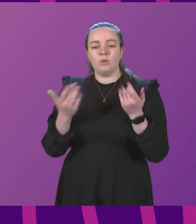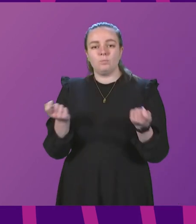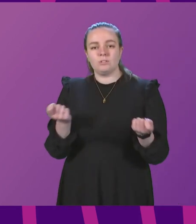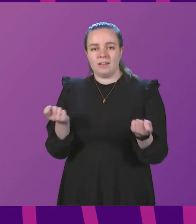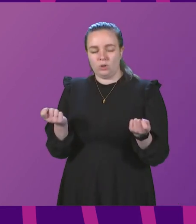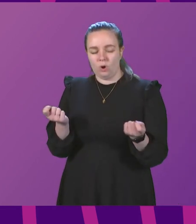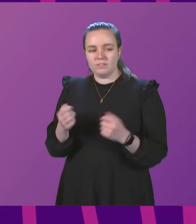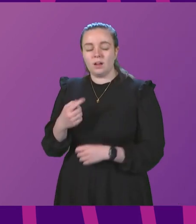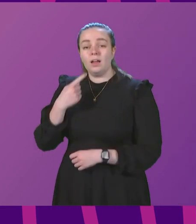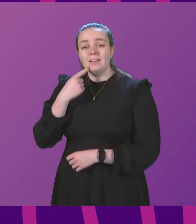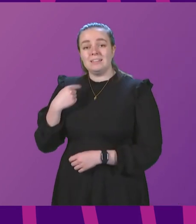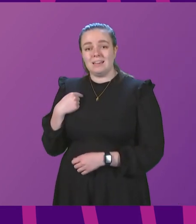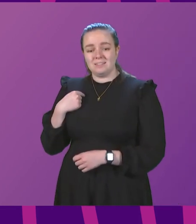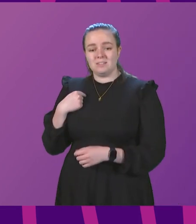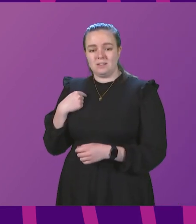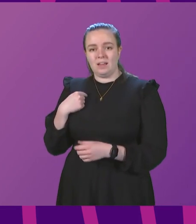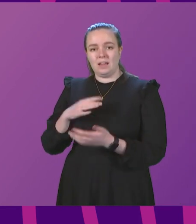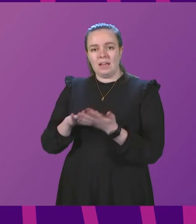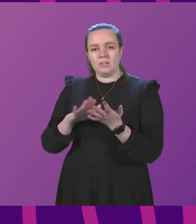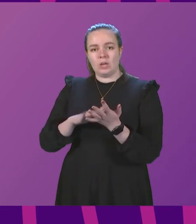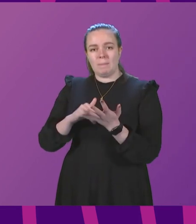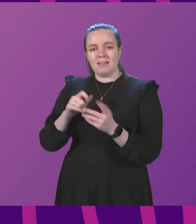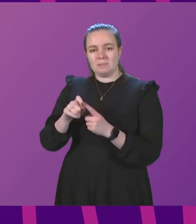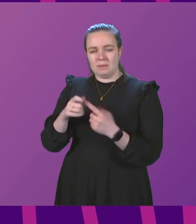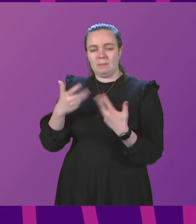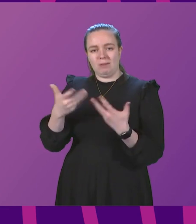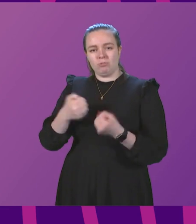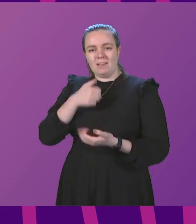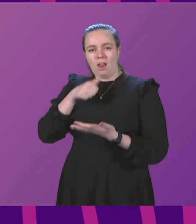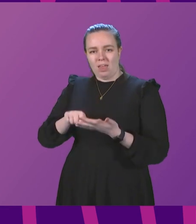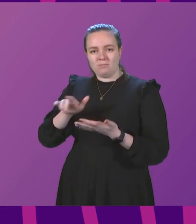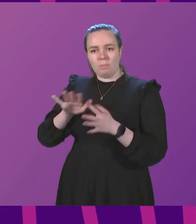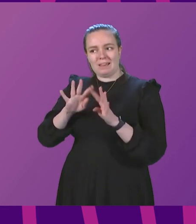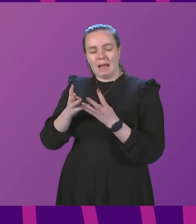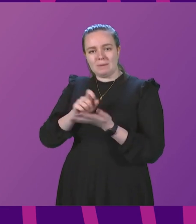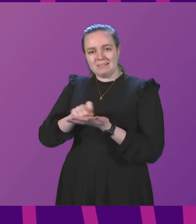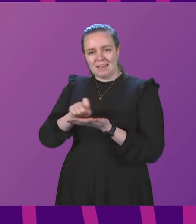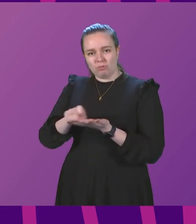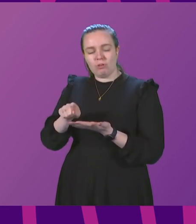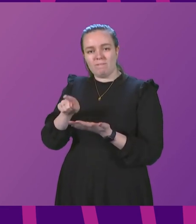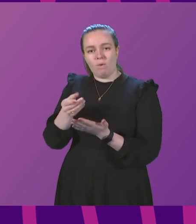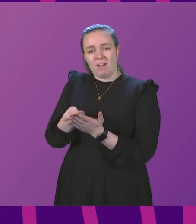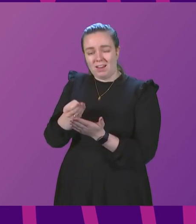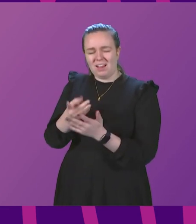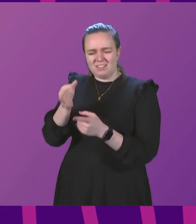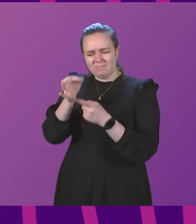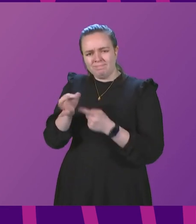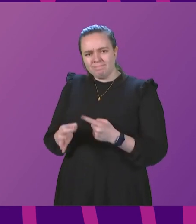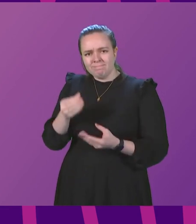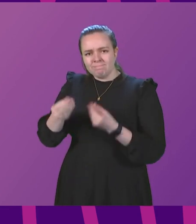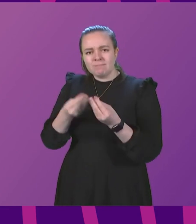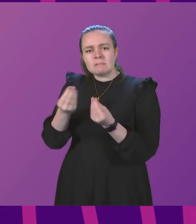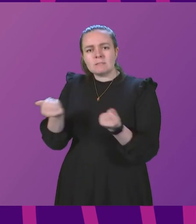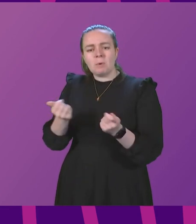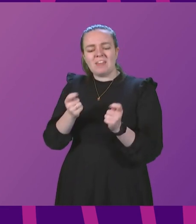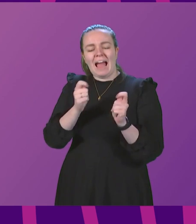Minister, yesterday, each MSP received a letter from the Cabinet Secretary for Finance, which details some of the allocated